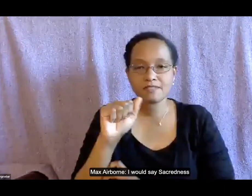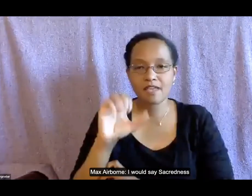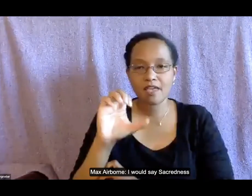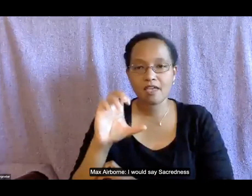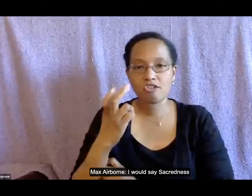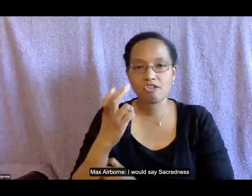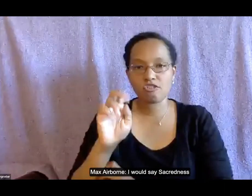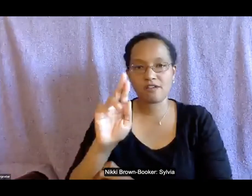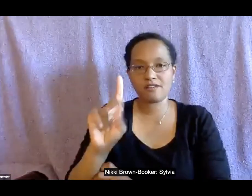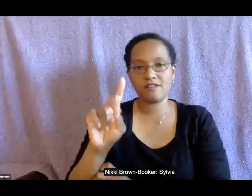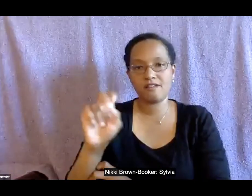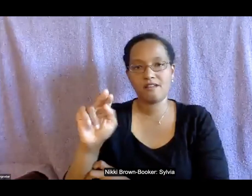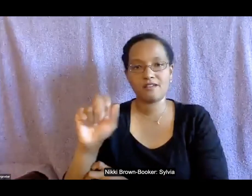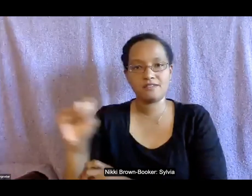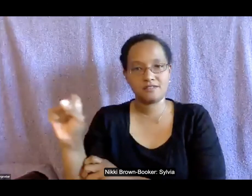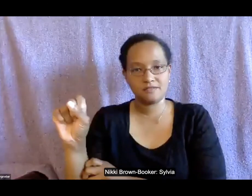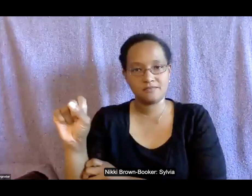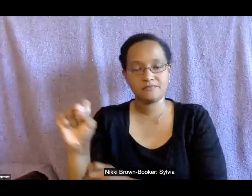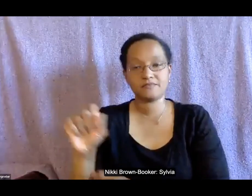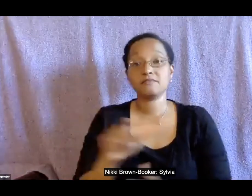uh sylvia